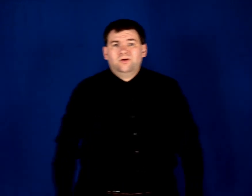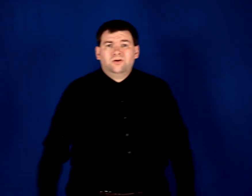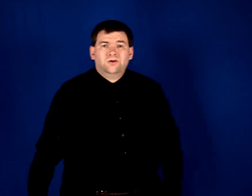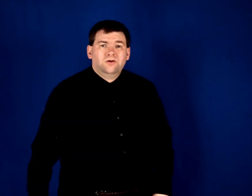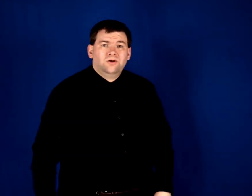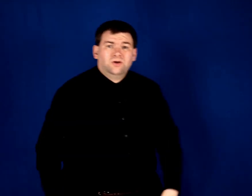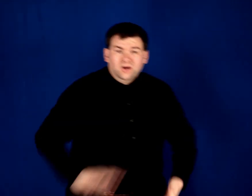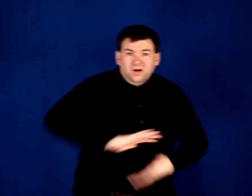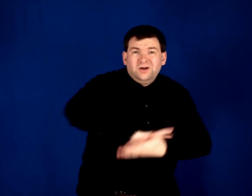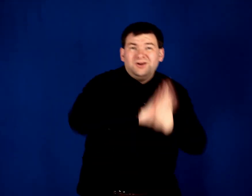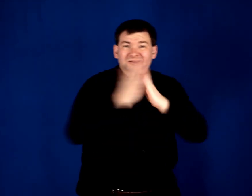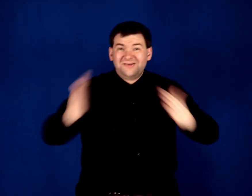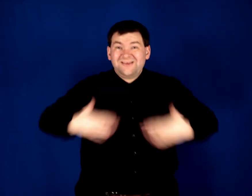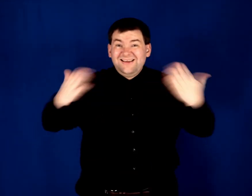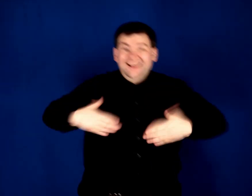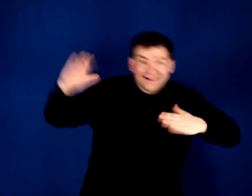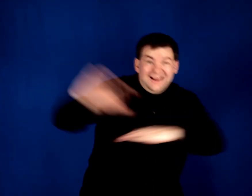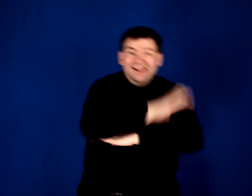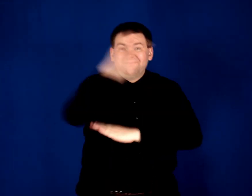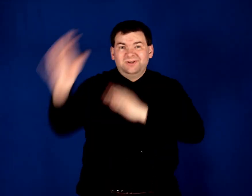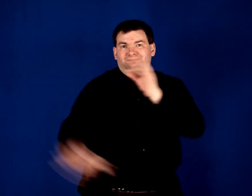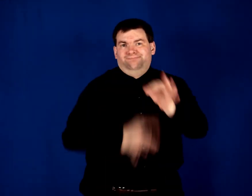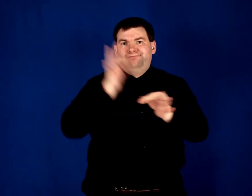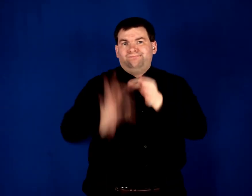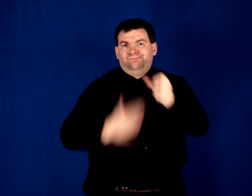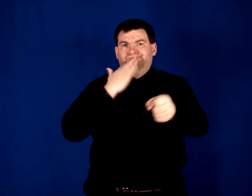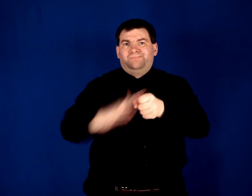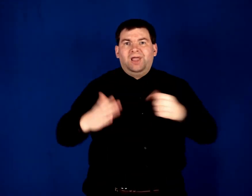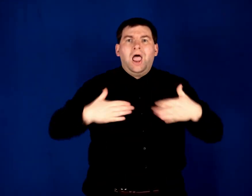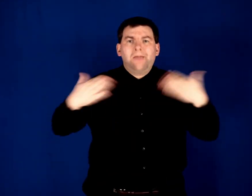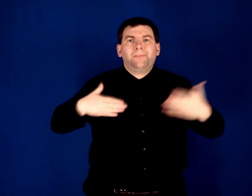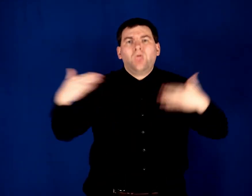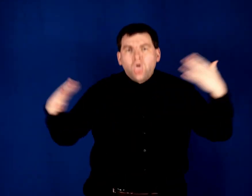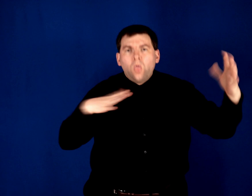Turning Merry Christmas into Happy Holidays